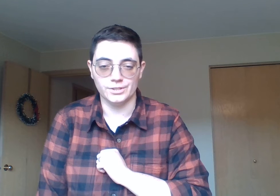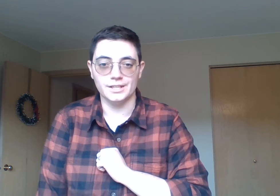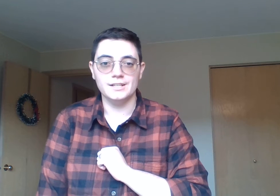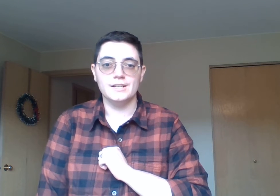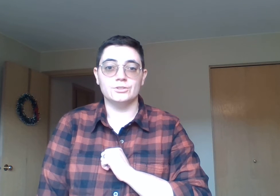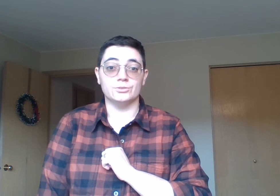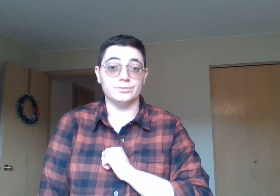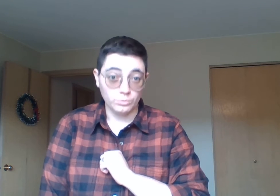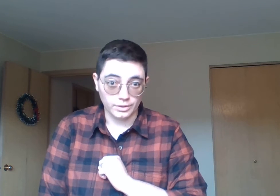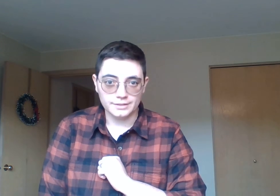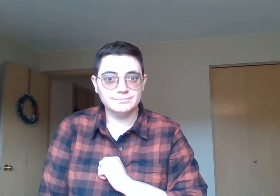Okay. So fair warning.